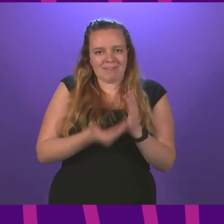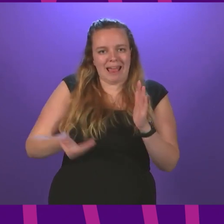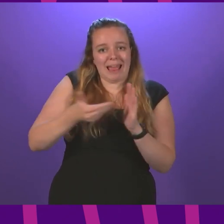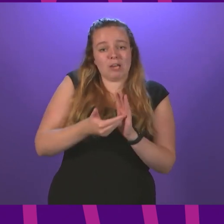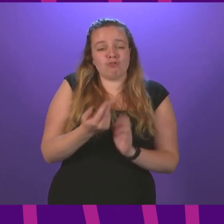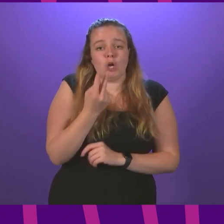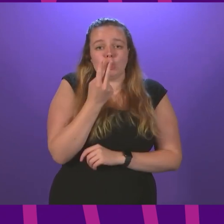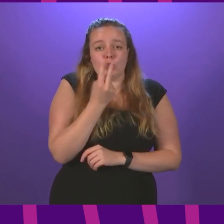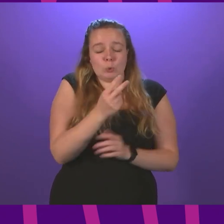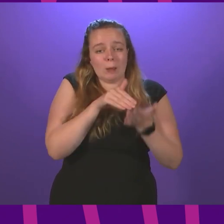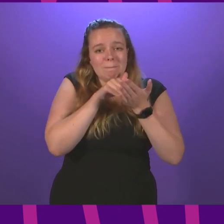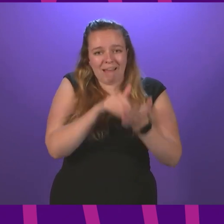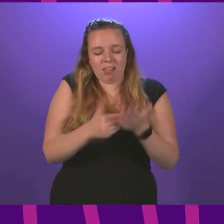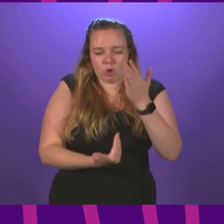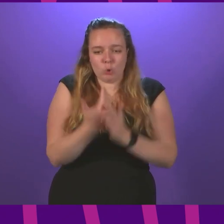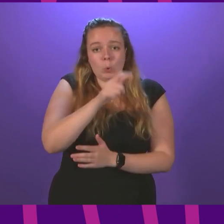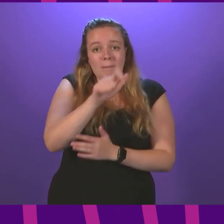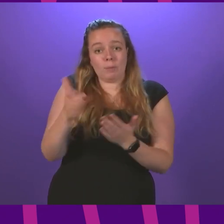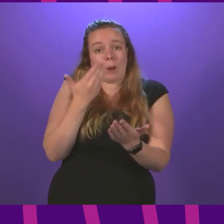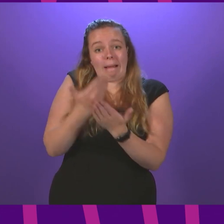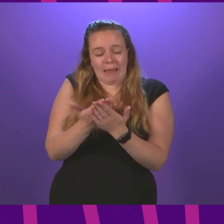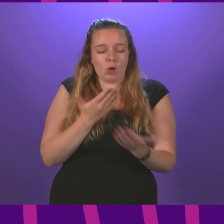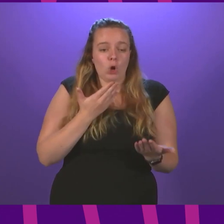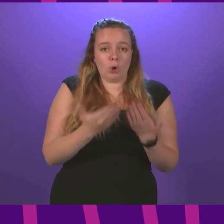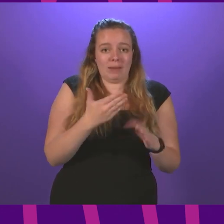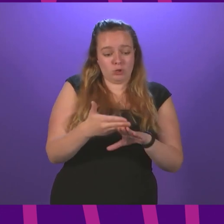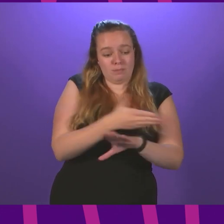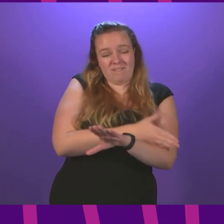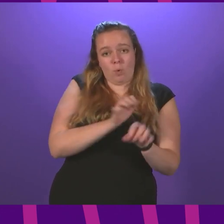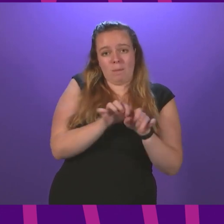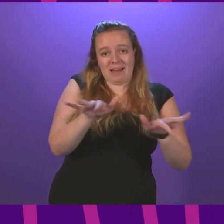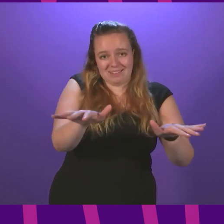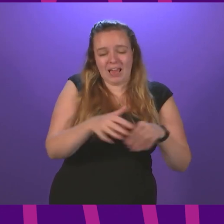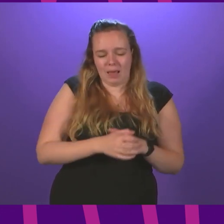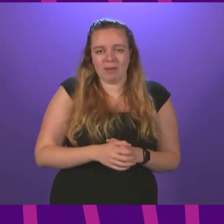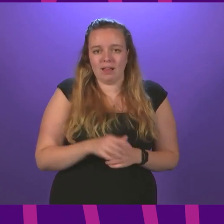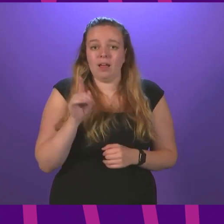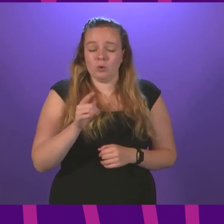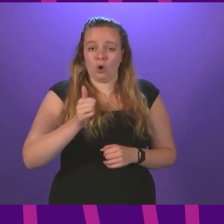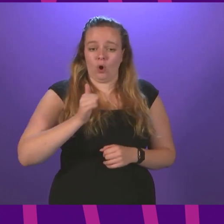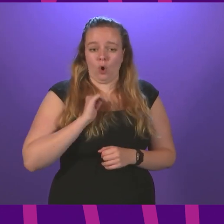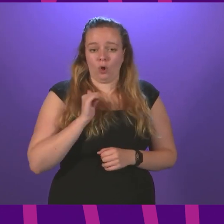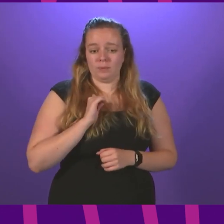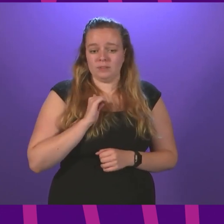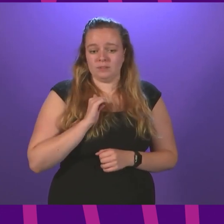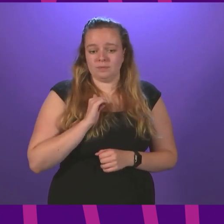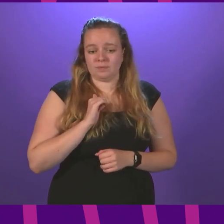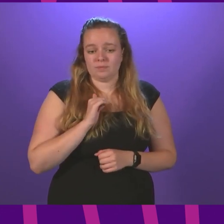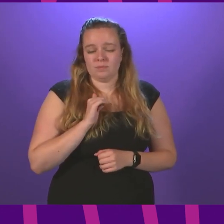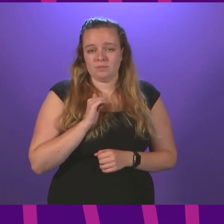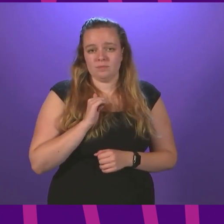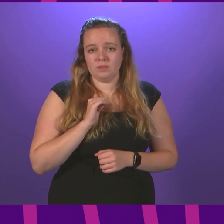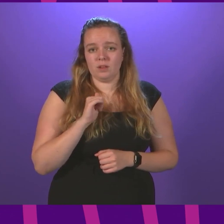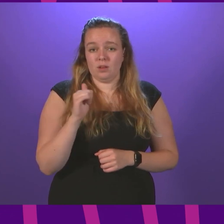two million new claimants compared to the months previous to that. And it was nearly at